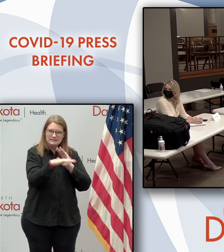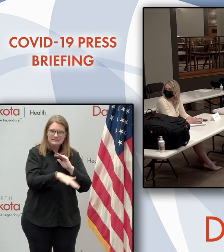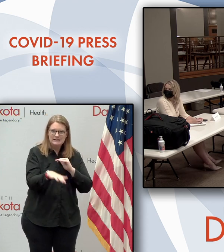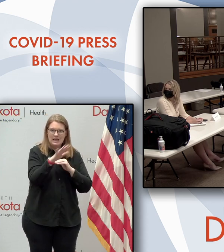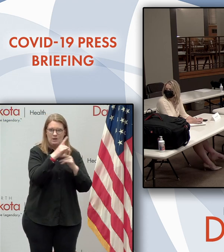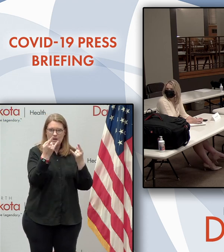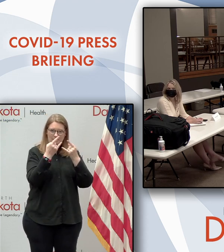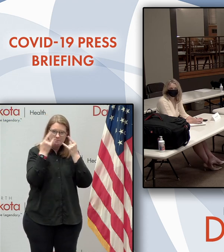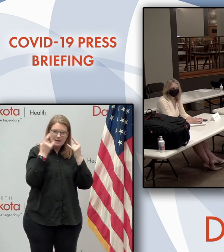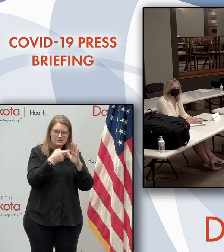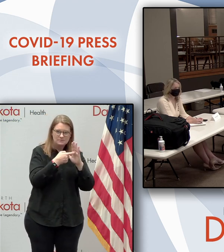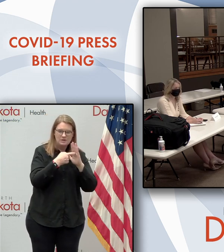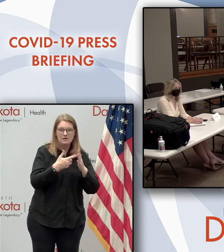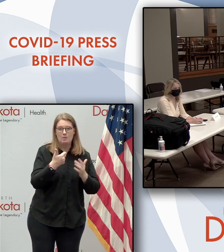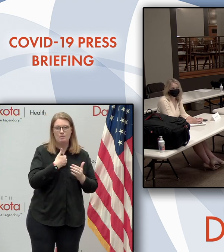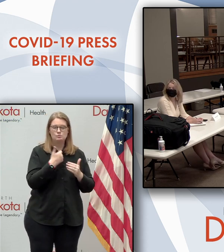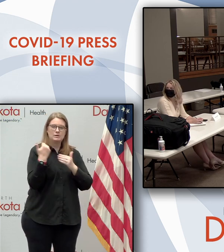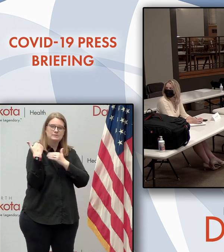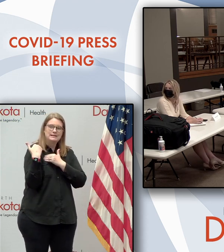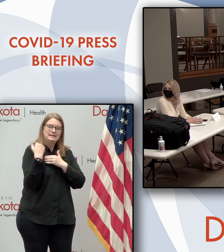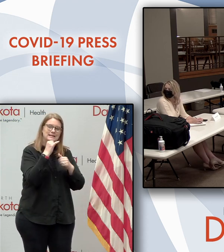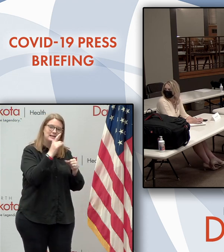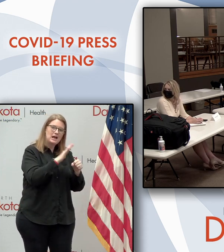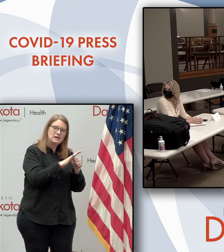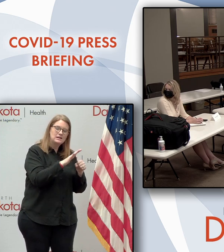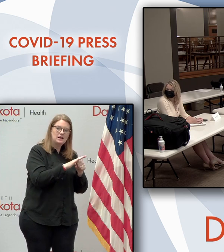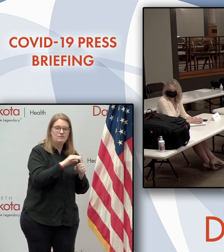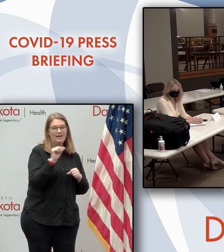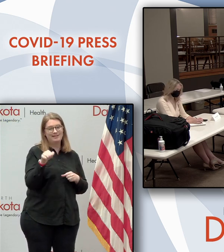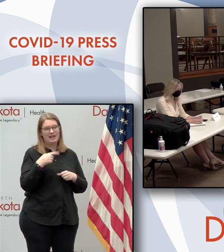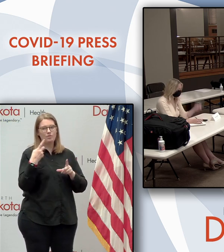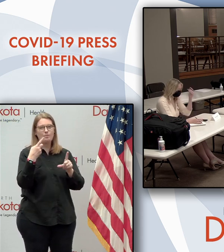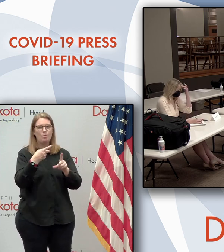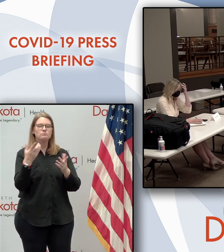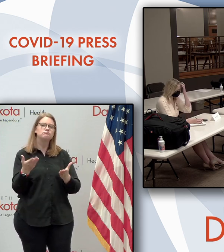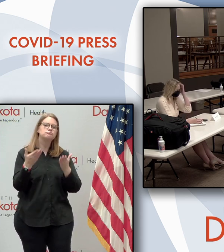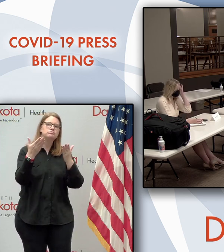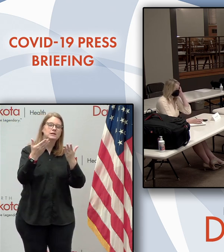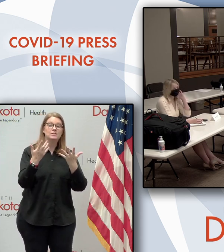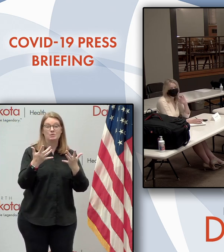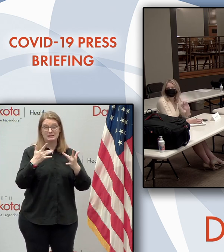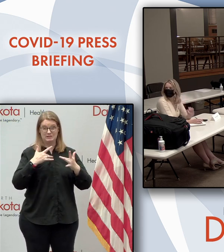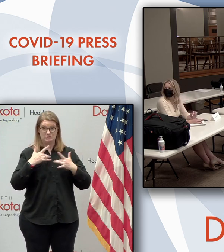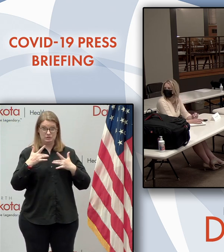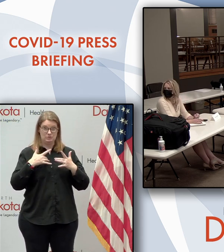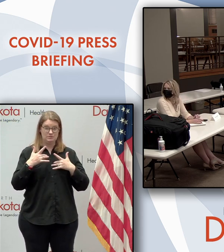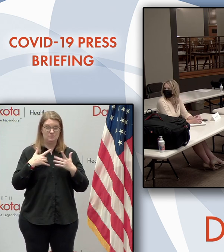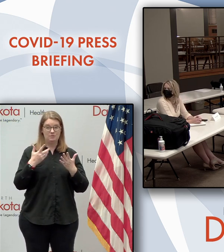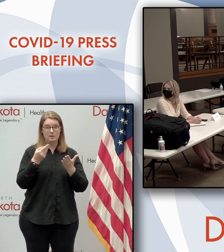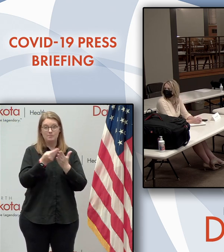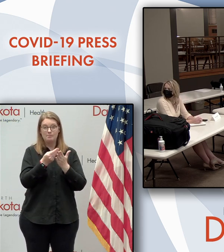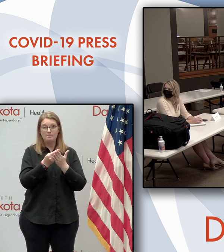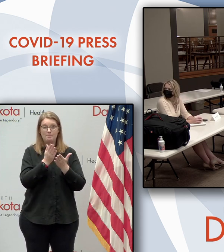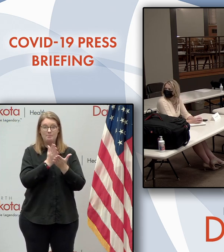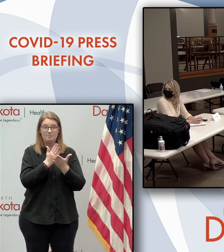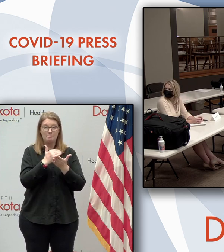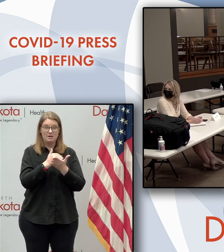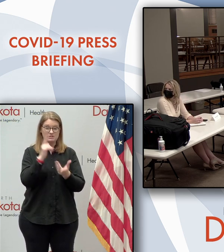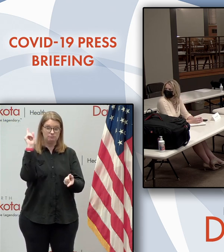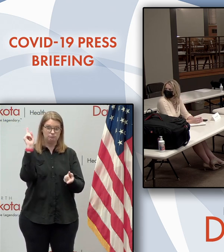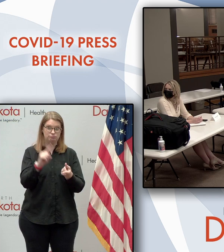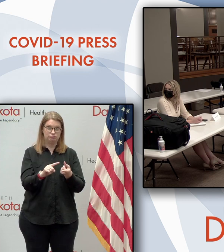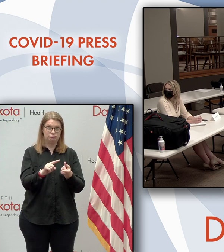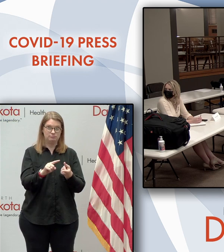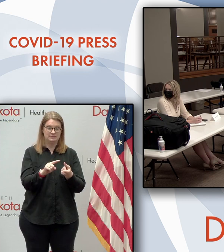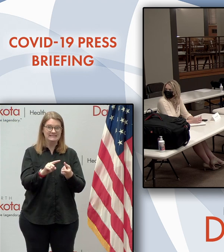responsibility isn't enough. And then the other point that they raise is that they're concerned about the potential for budget cuts to public health next